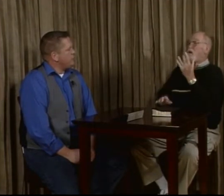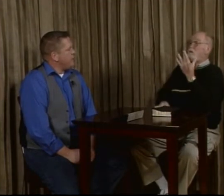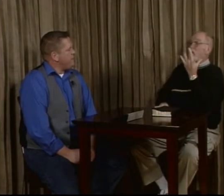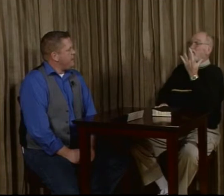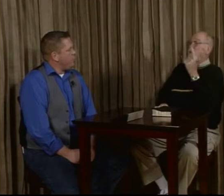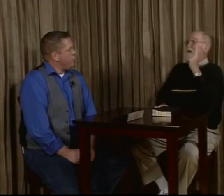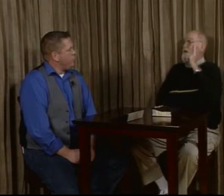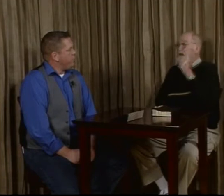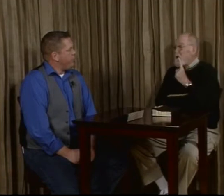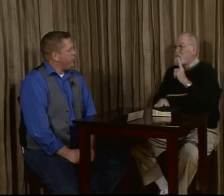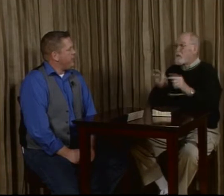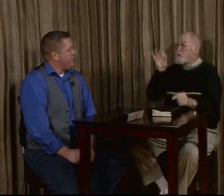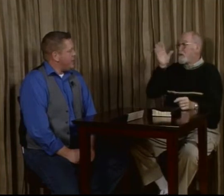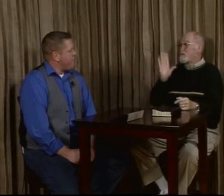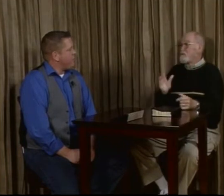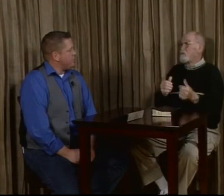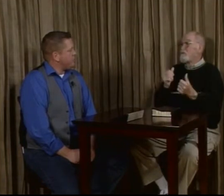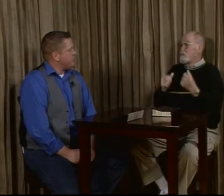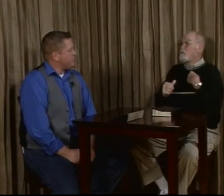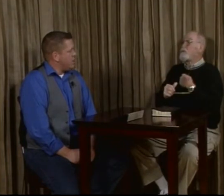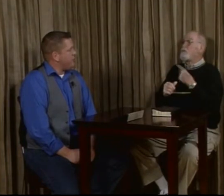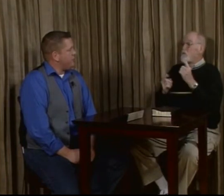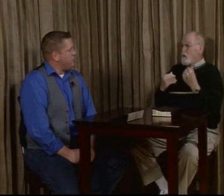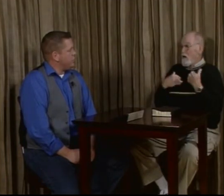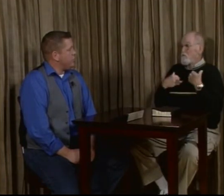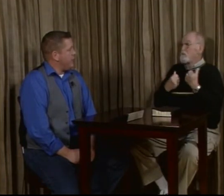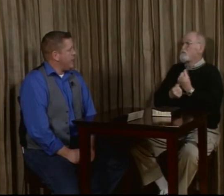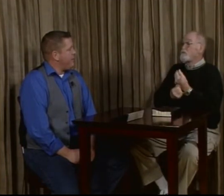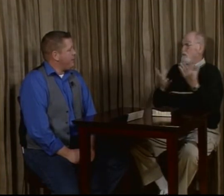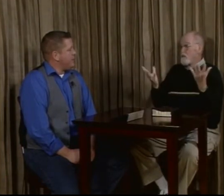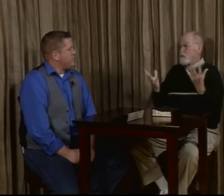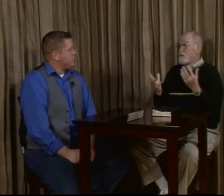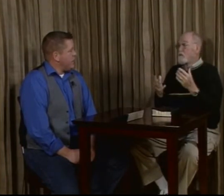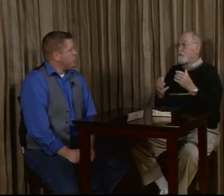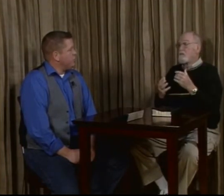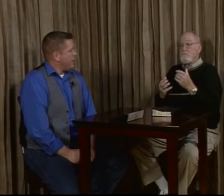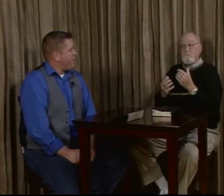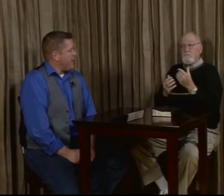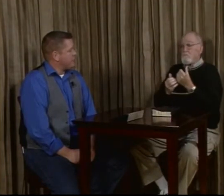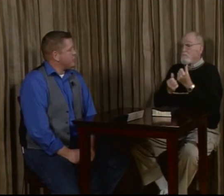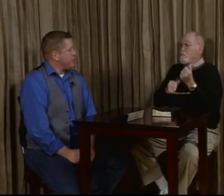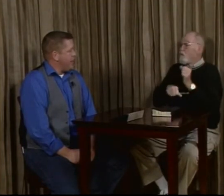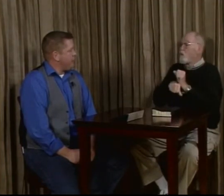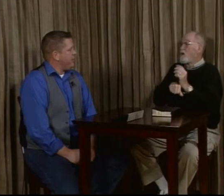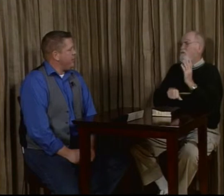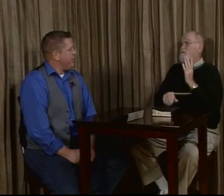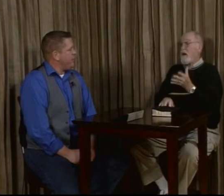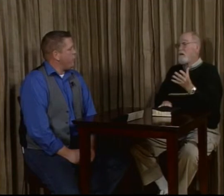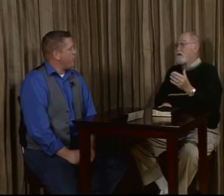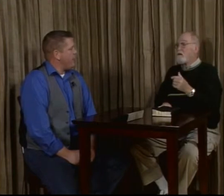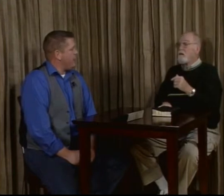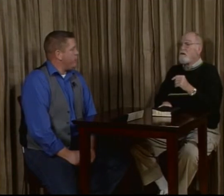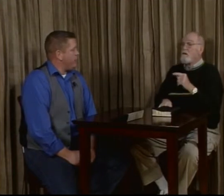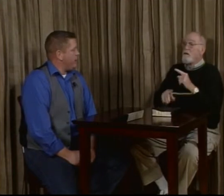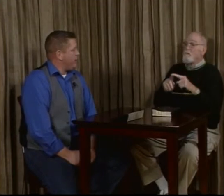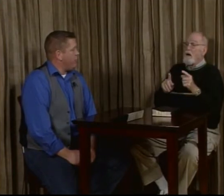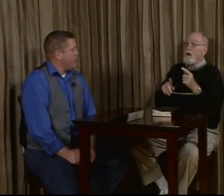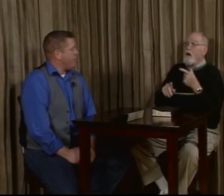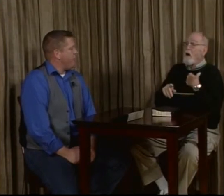deaf people would prefer a deaf person themselves, which we have several deaf pastors out there, and they work fine, and we're very grateful for